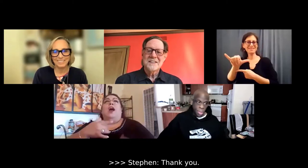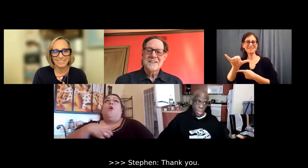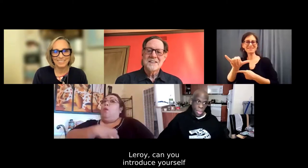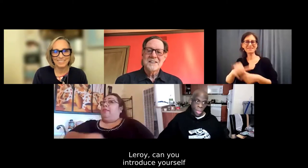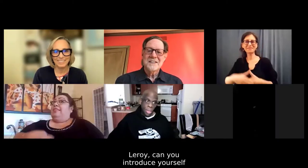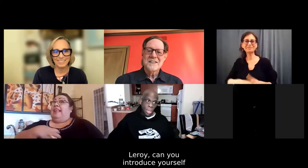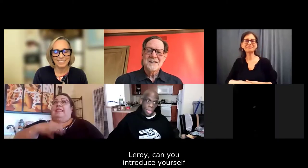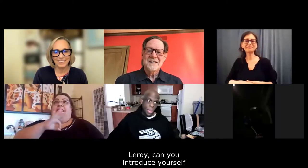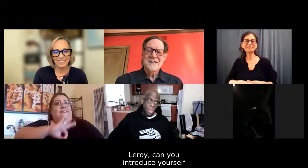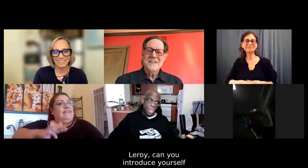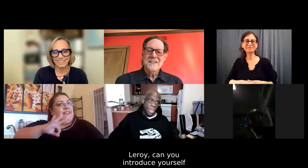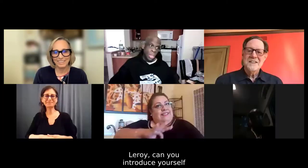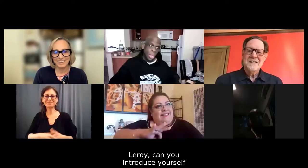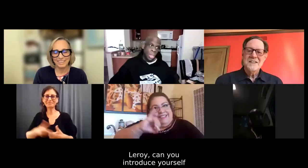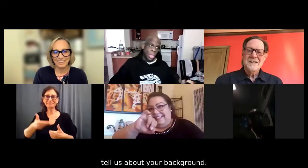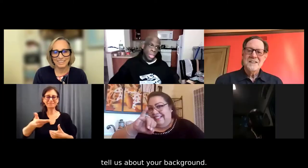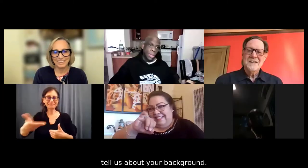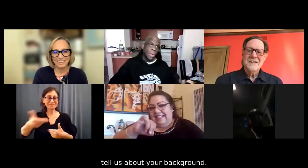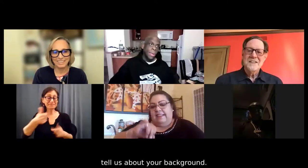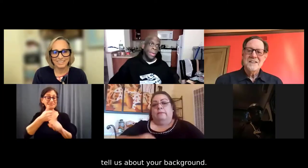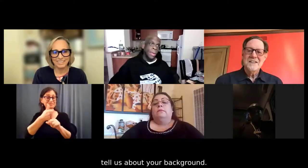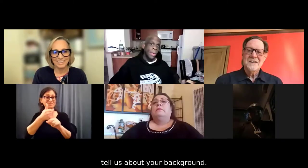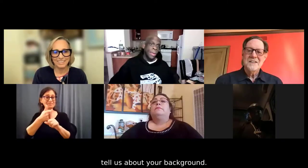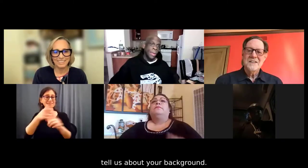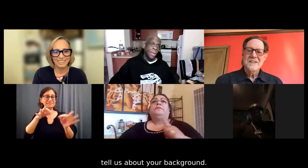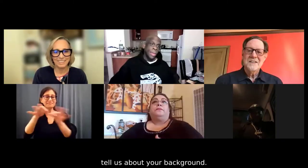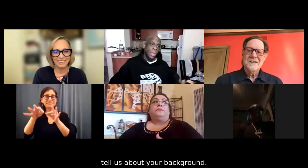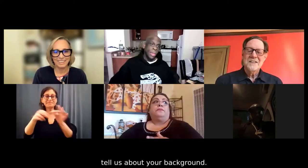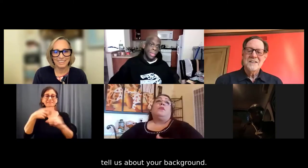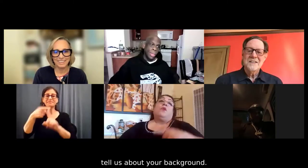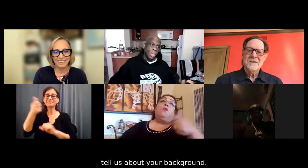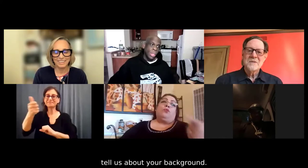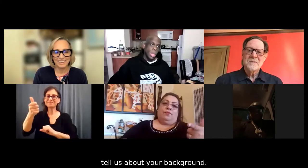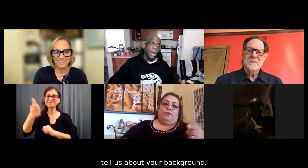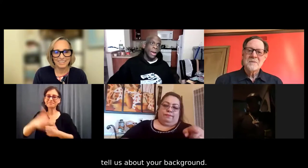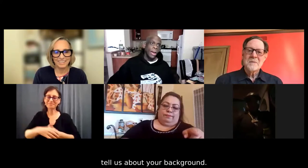Thank you. Leroy, you'd introduce yourself and tell us a little about your background.